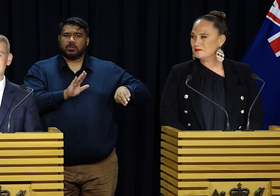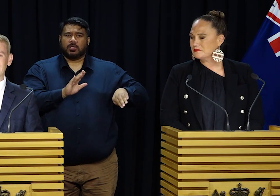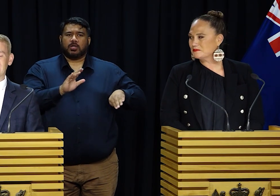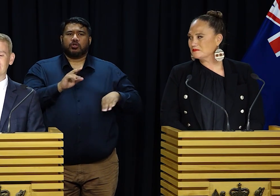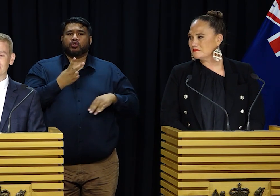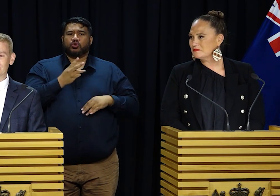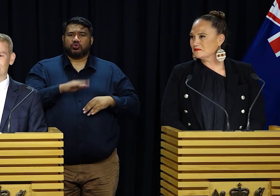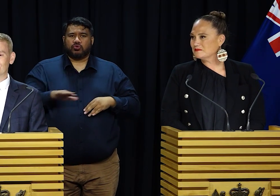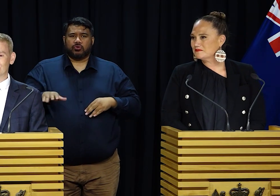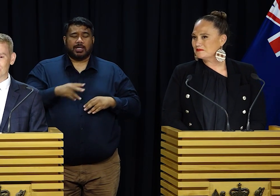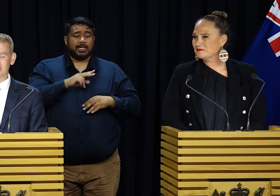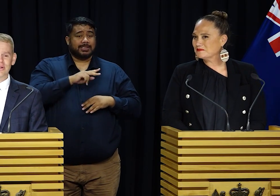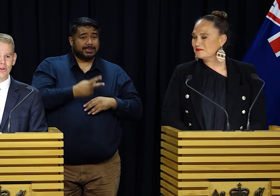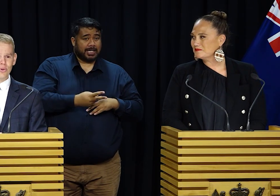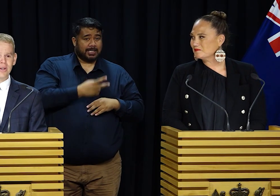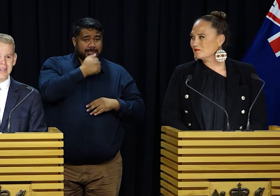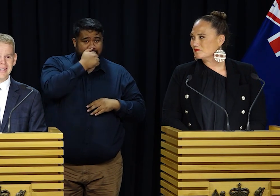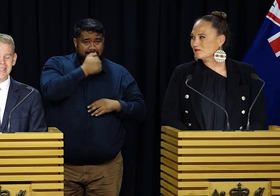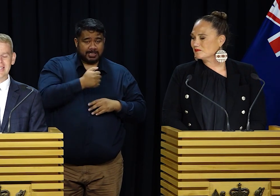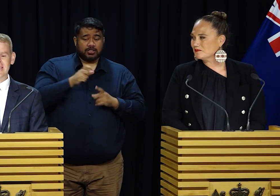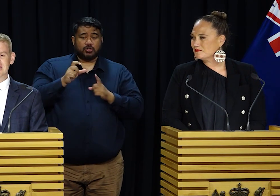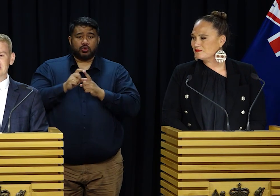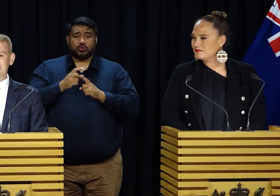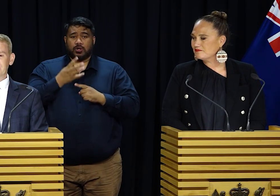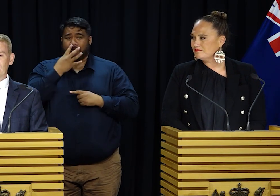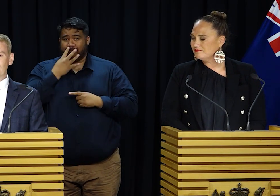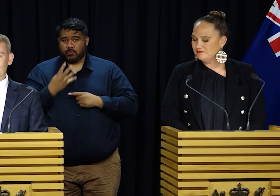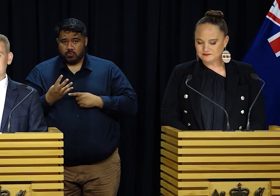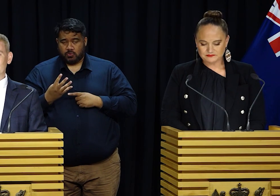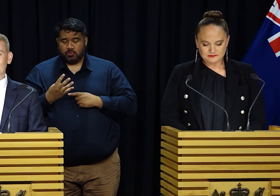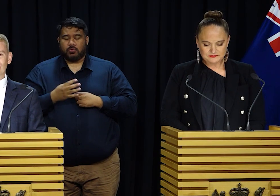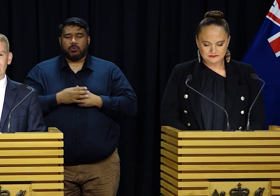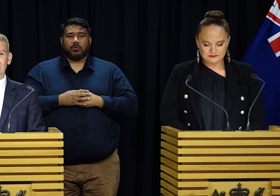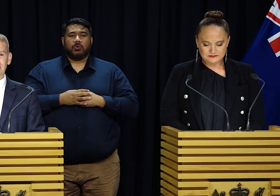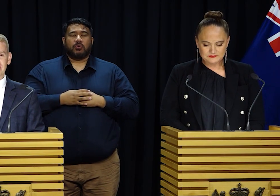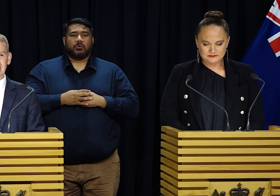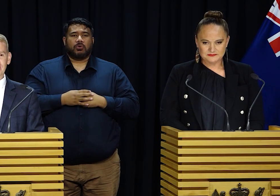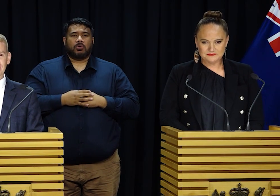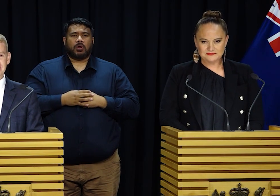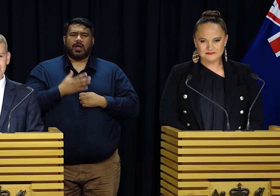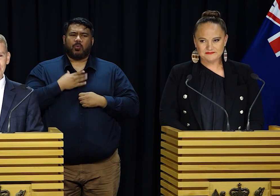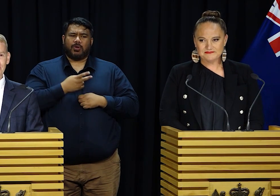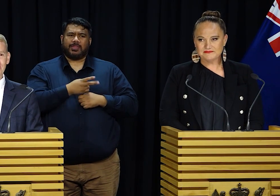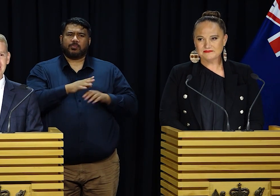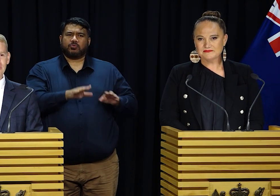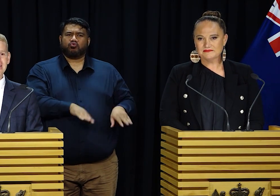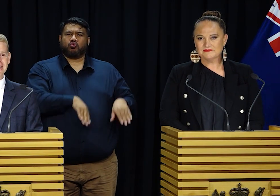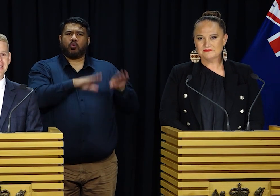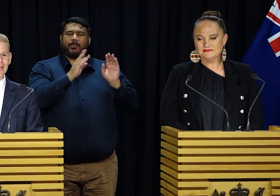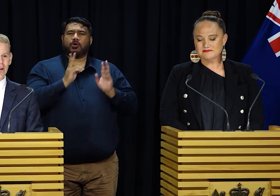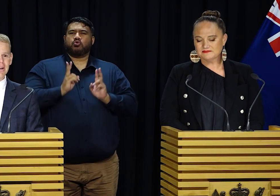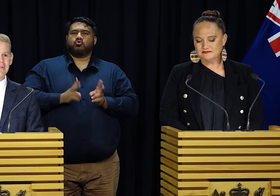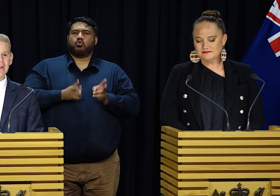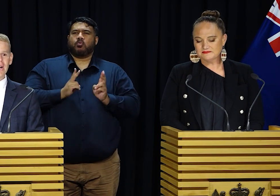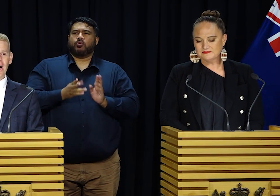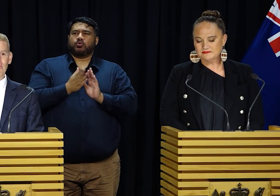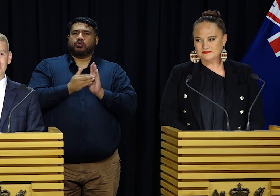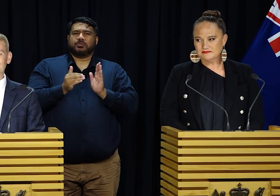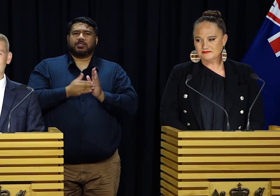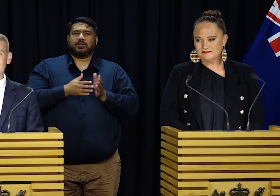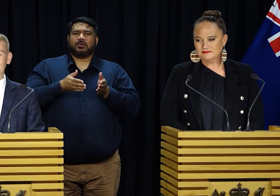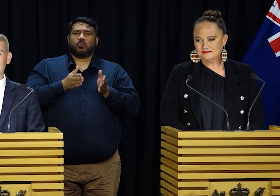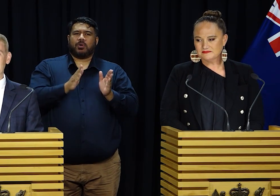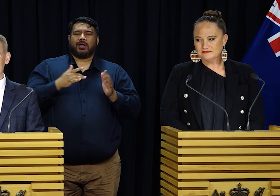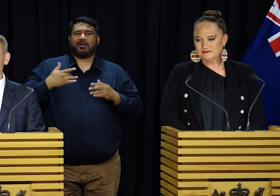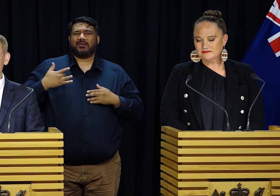-year-old son and a four-year-old daughter at school and at kindy. I want them to grow up with a typical Kiwi kid life. I